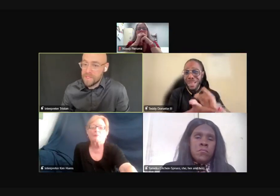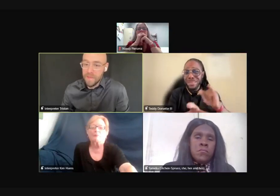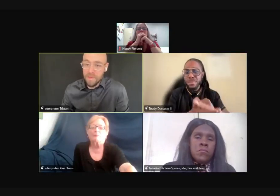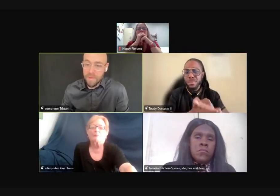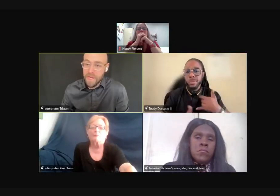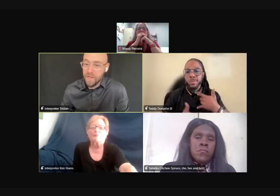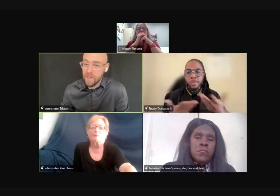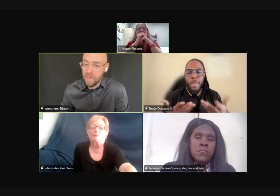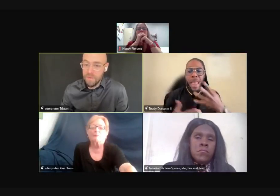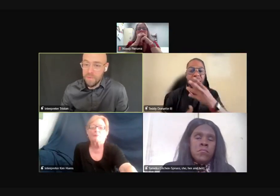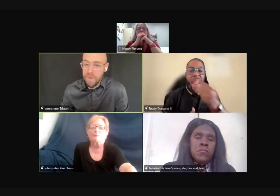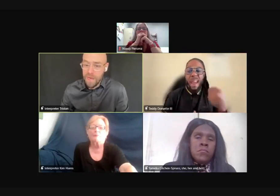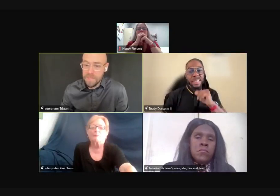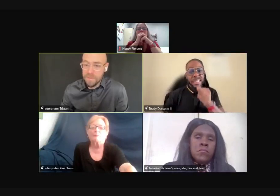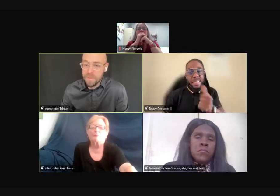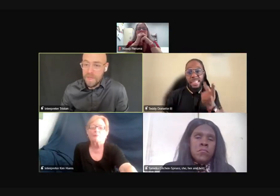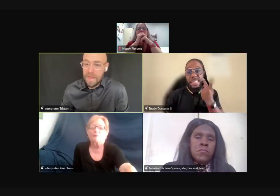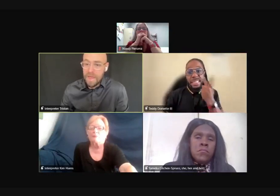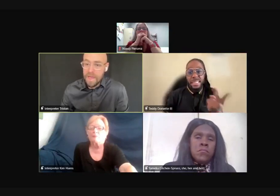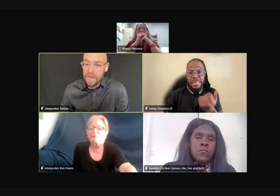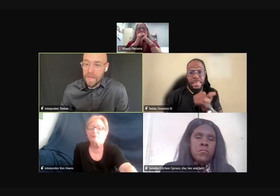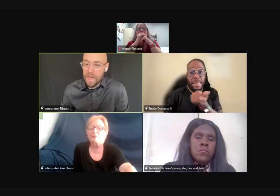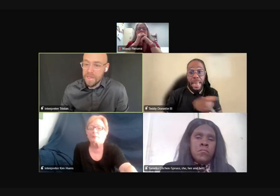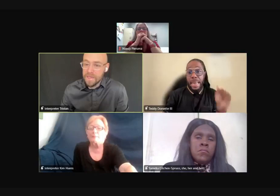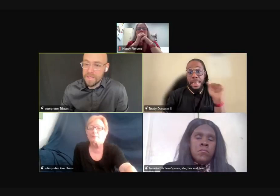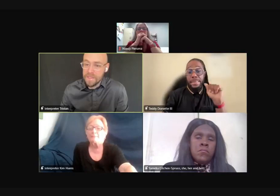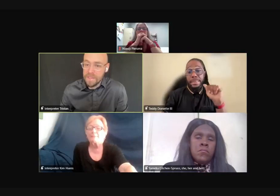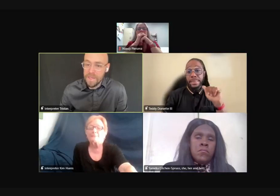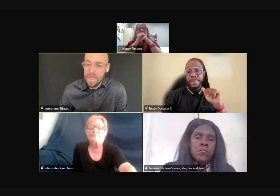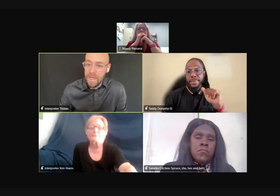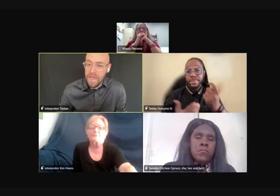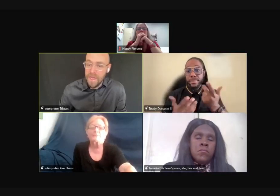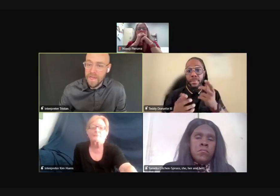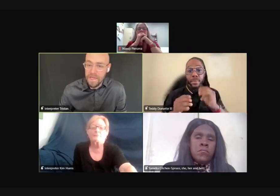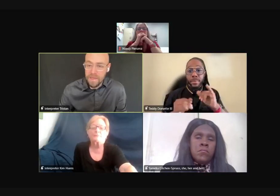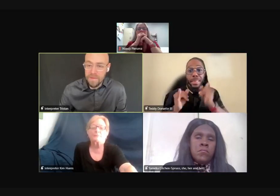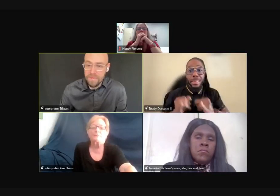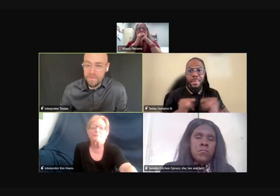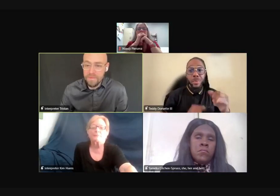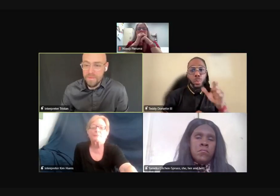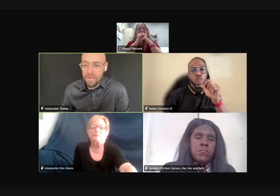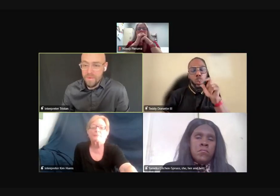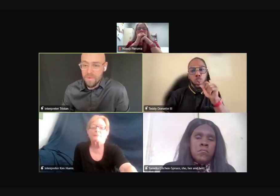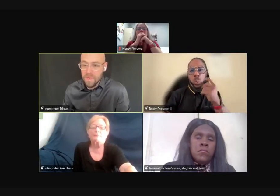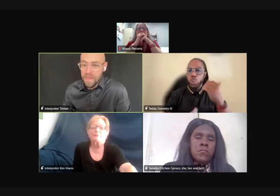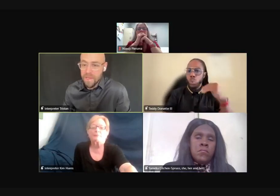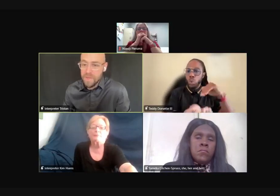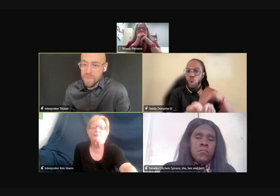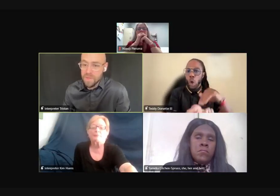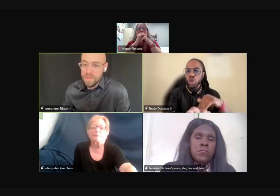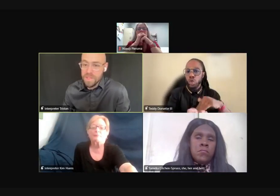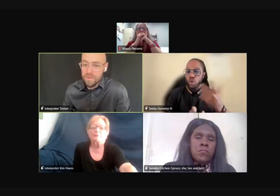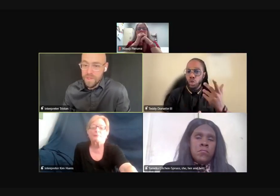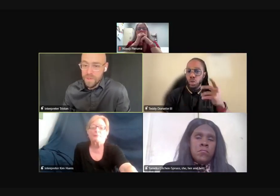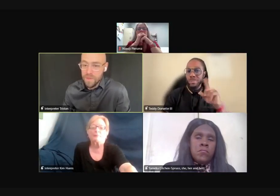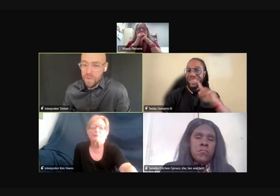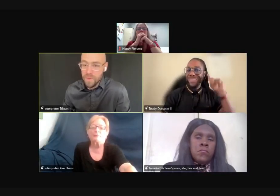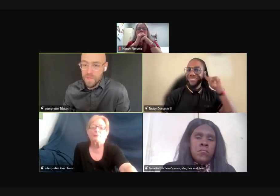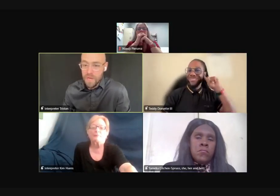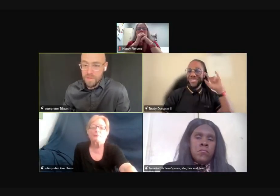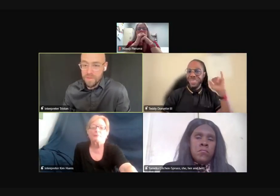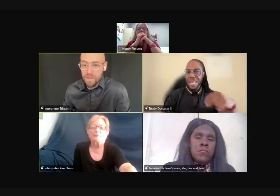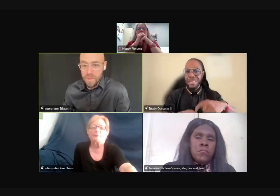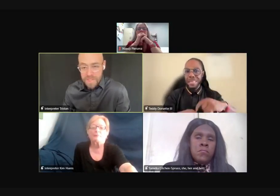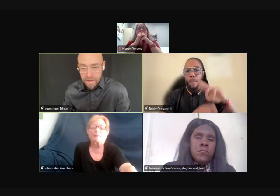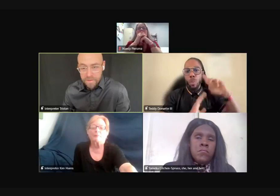and I said that really I couldn't, would be impossible. And I didn't see any really individuals in the field